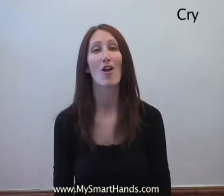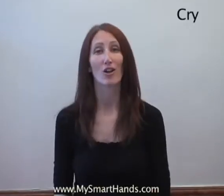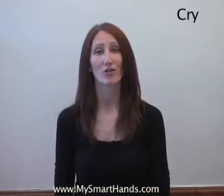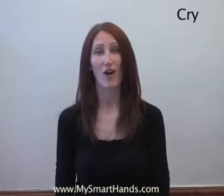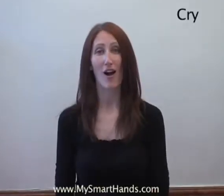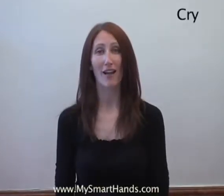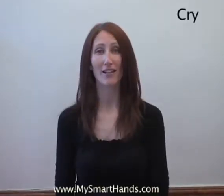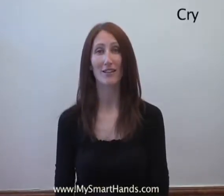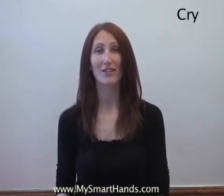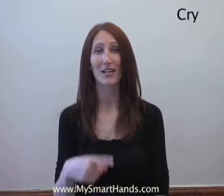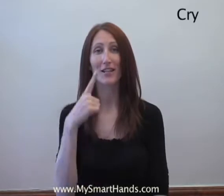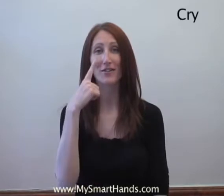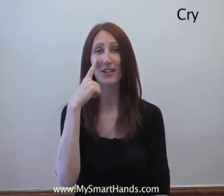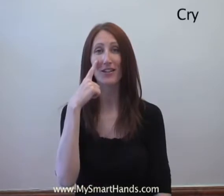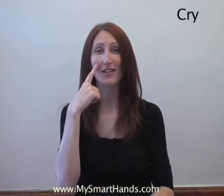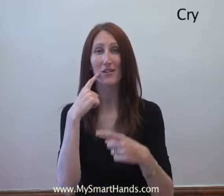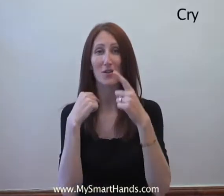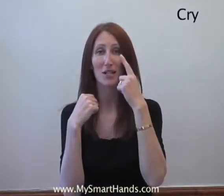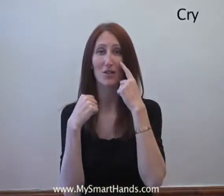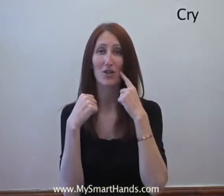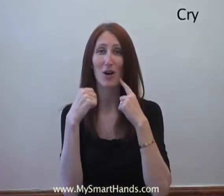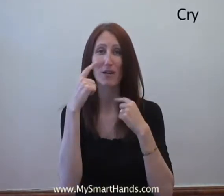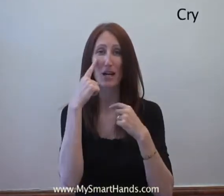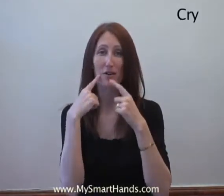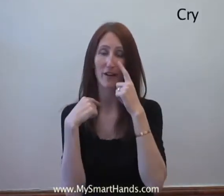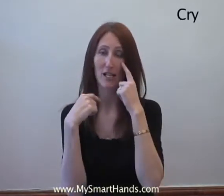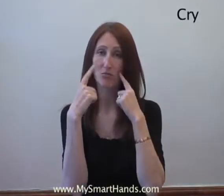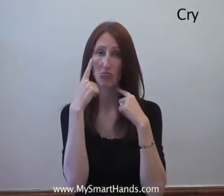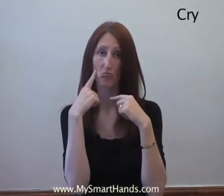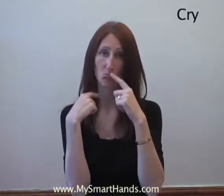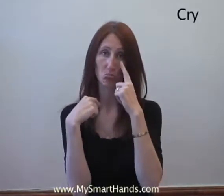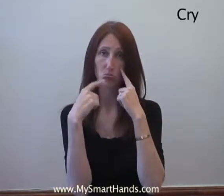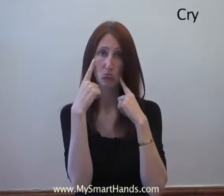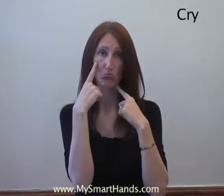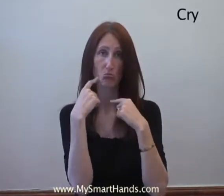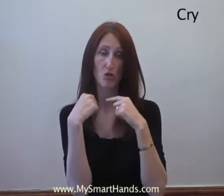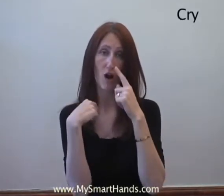Cry. You take your fingers as though tears are dropping down your face. Cry.